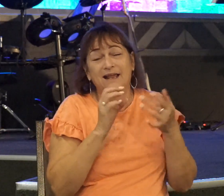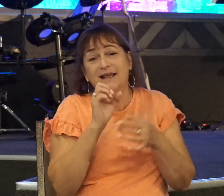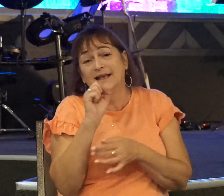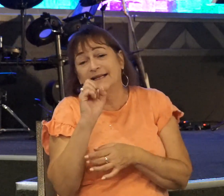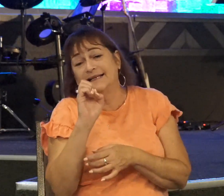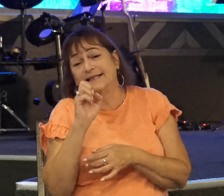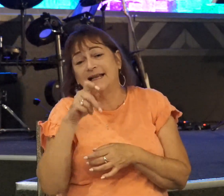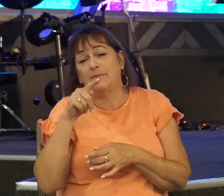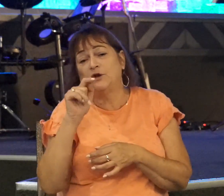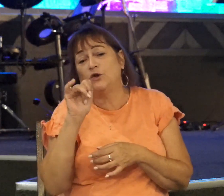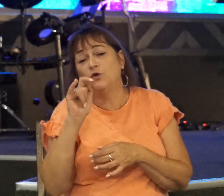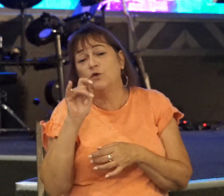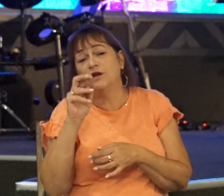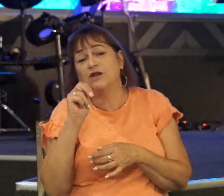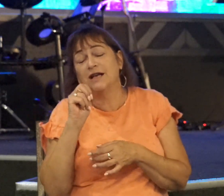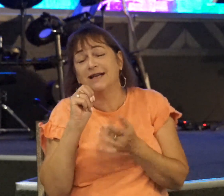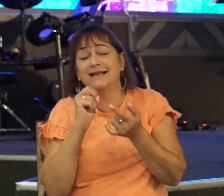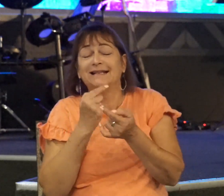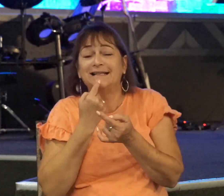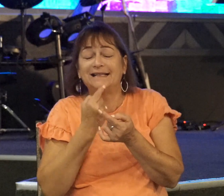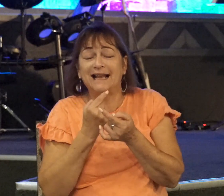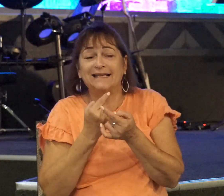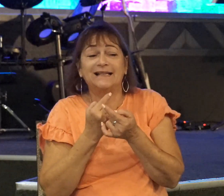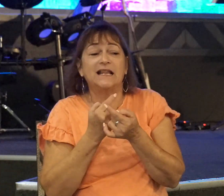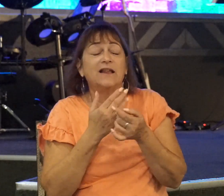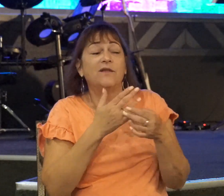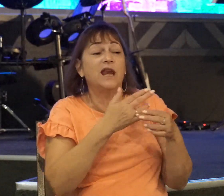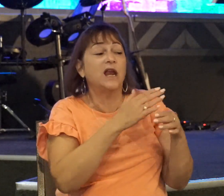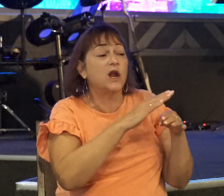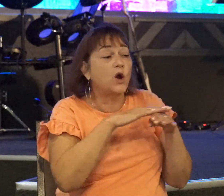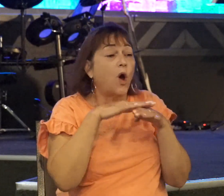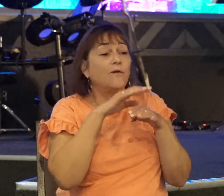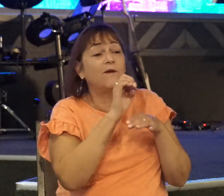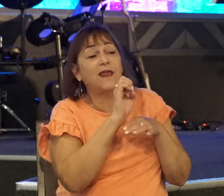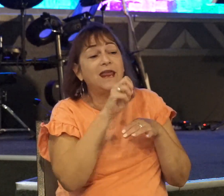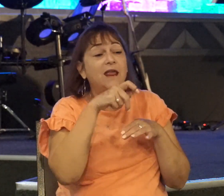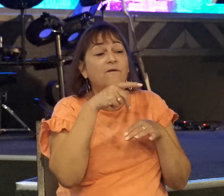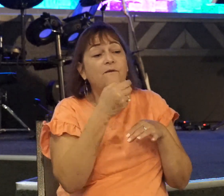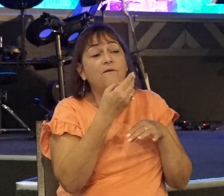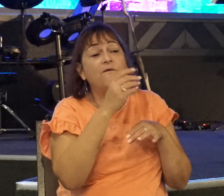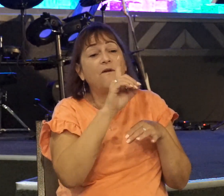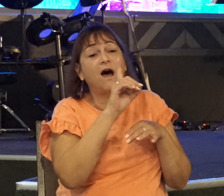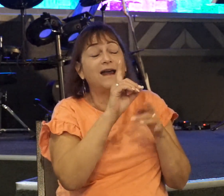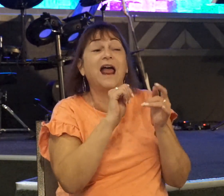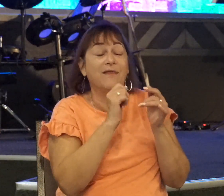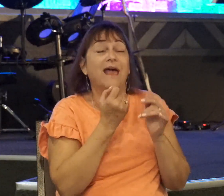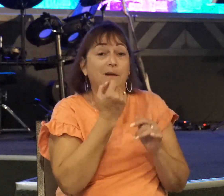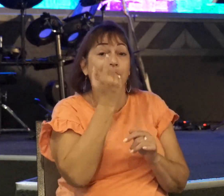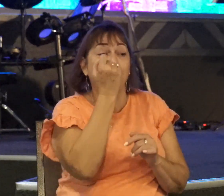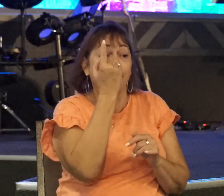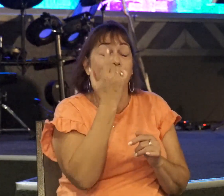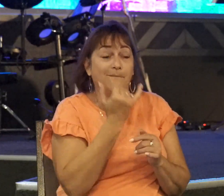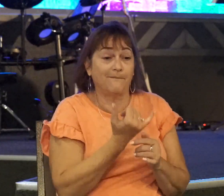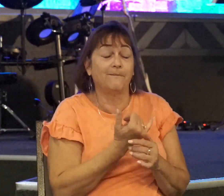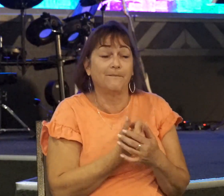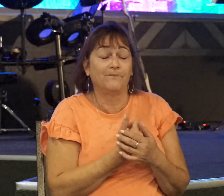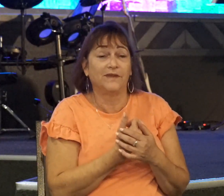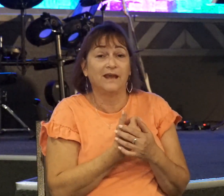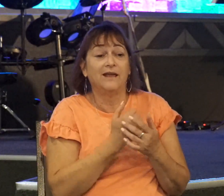Saul called for the ephod, okay? And that makes sense because the ephod was